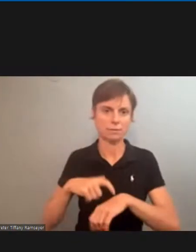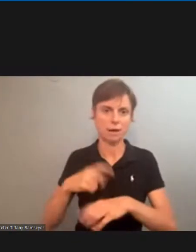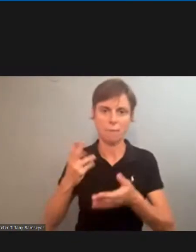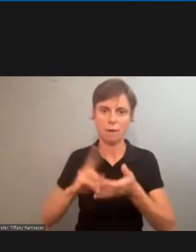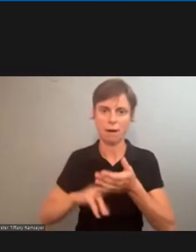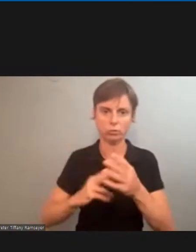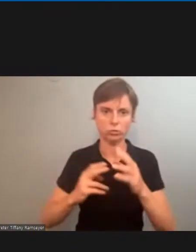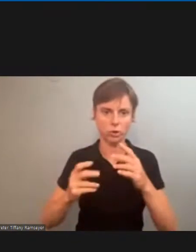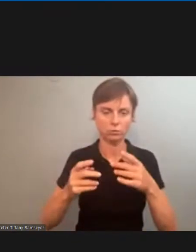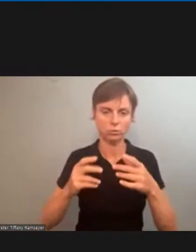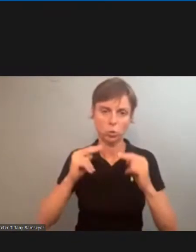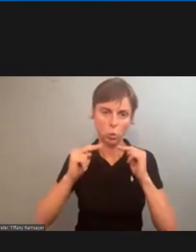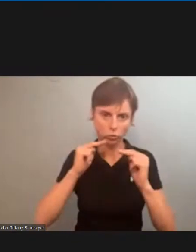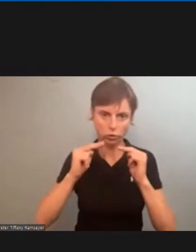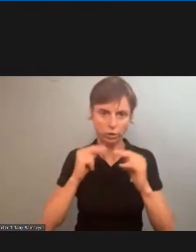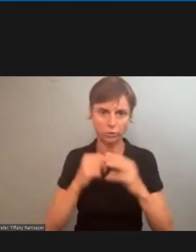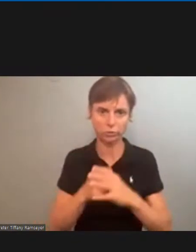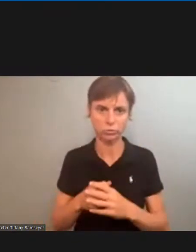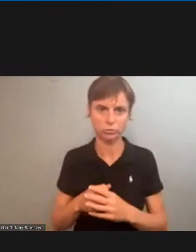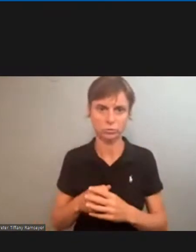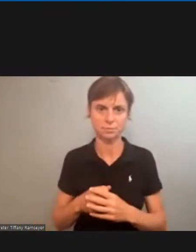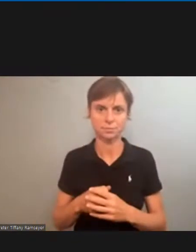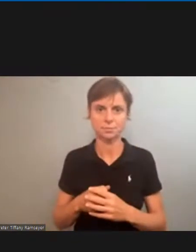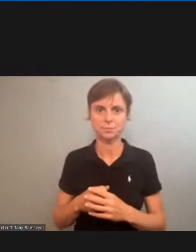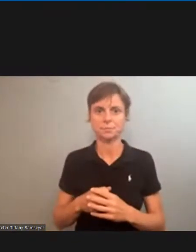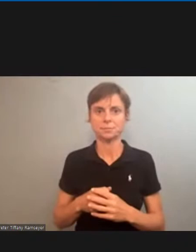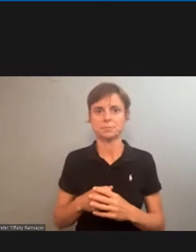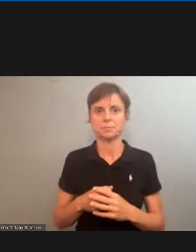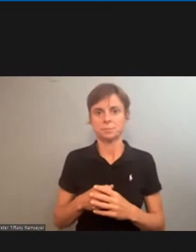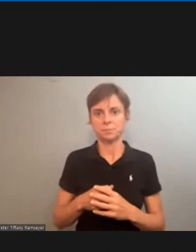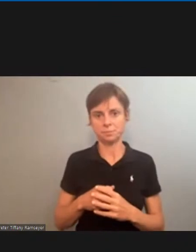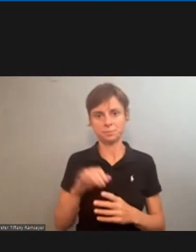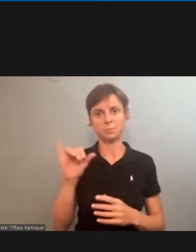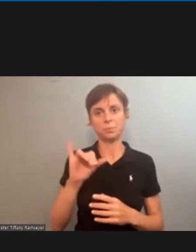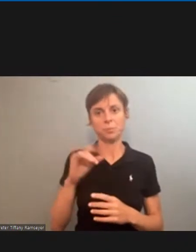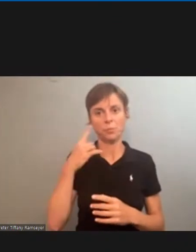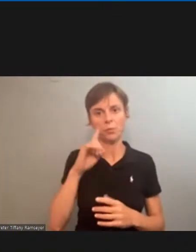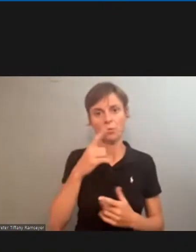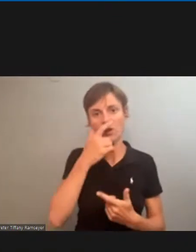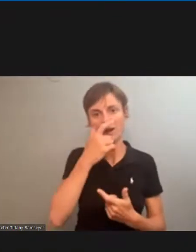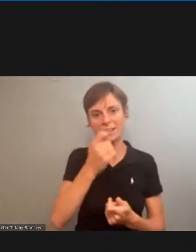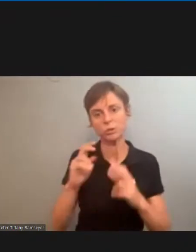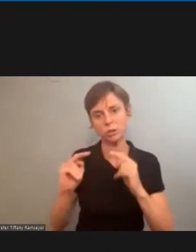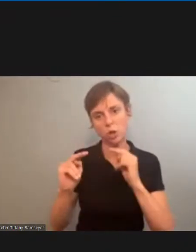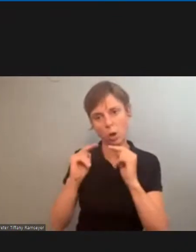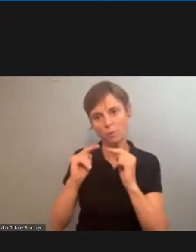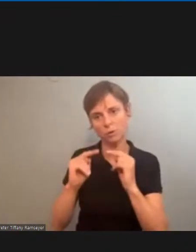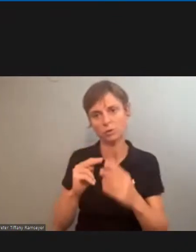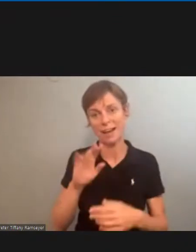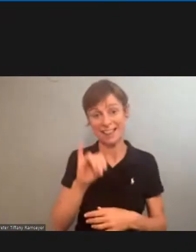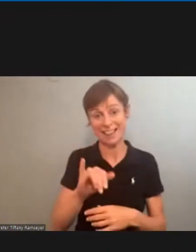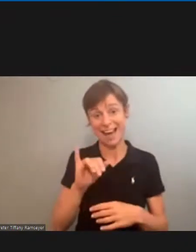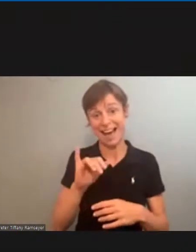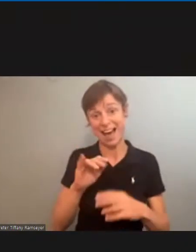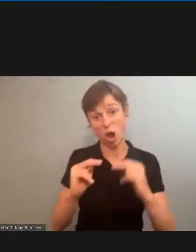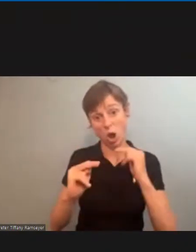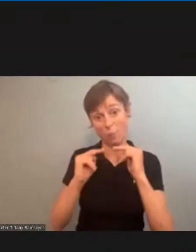negotiations, and also in interest arbitration, which the arbitration panel